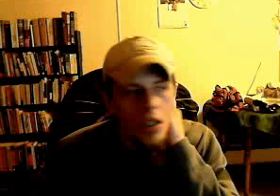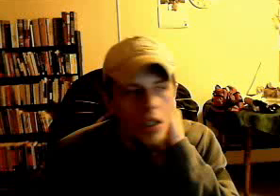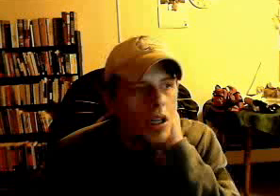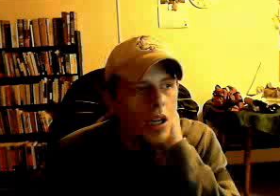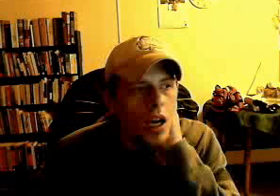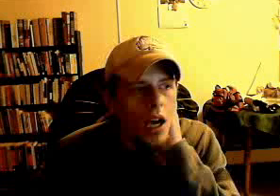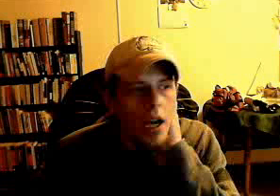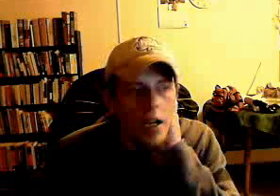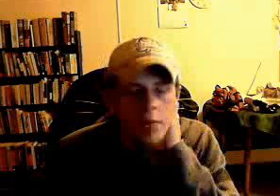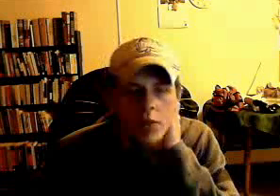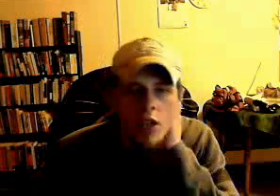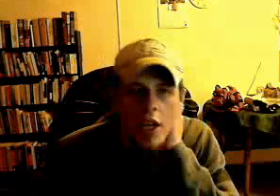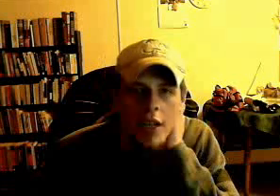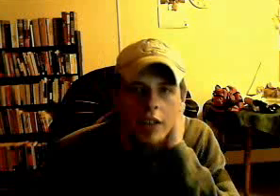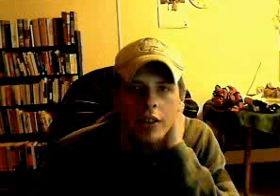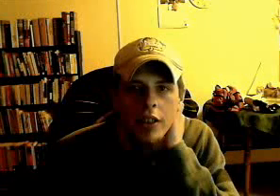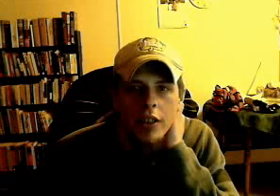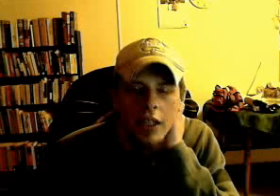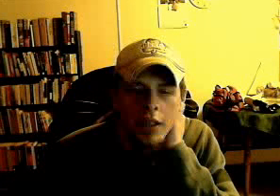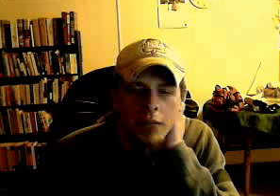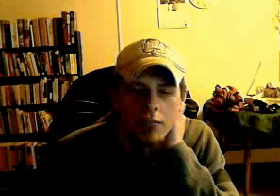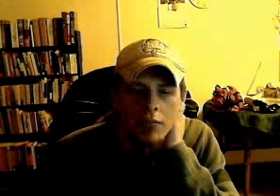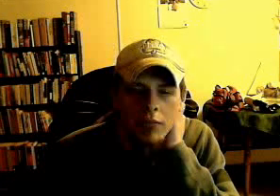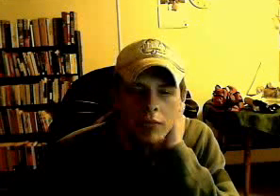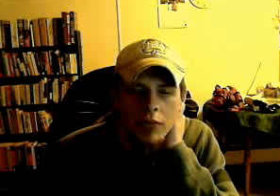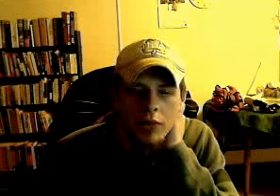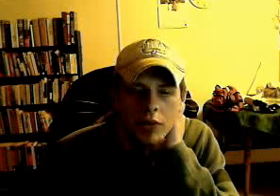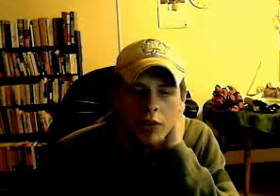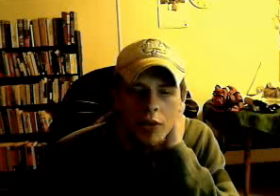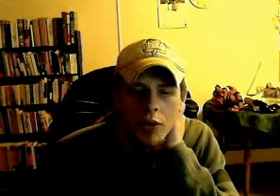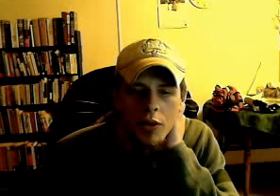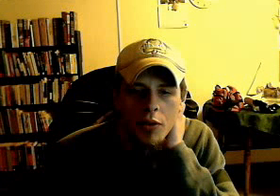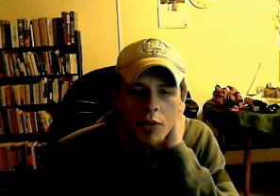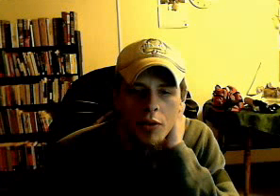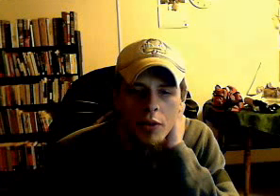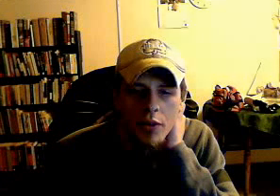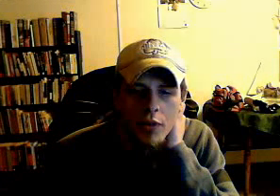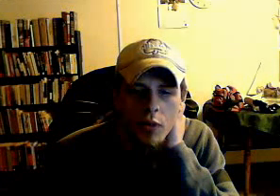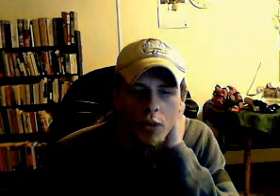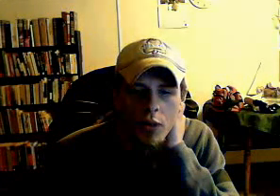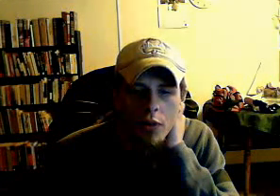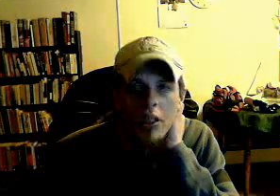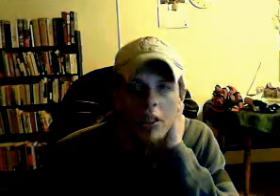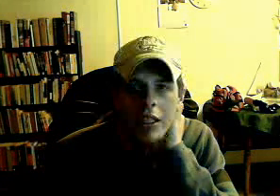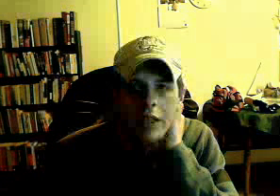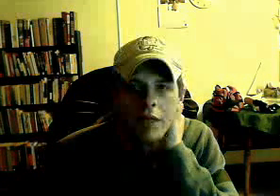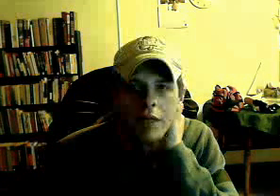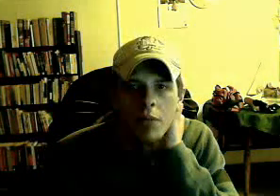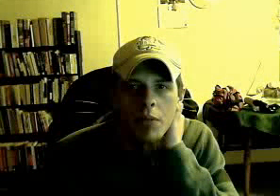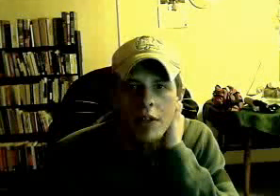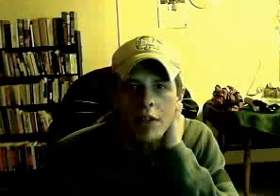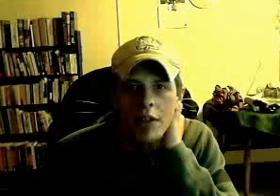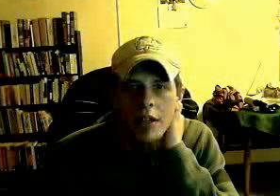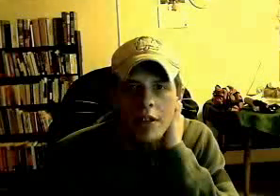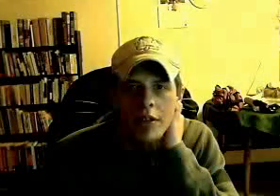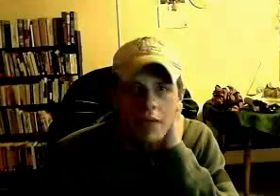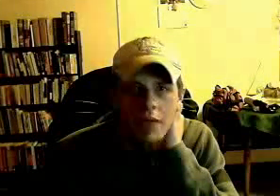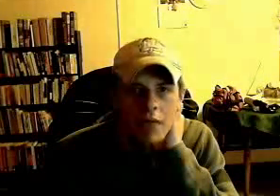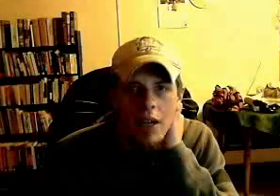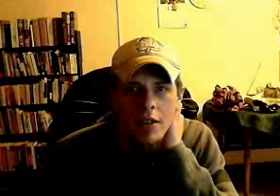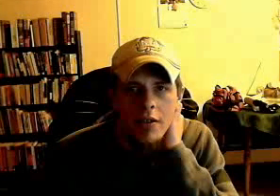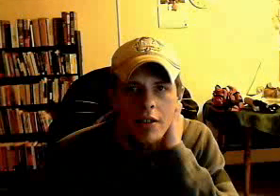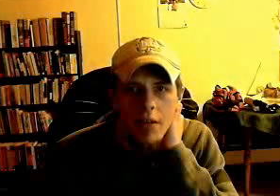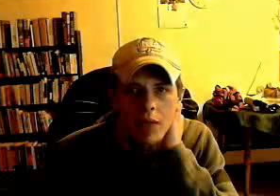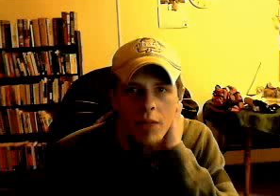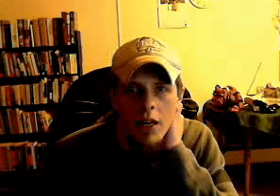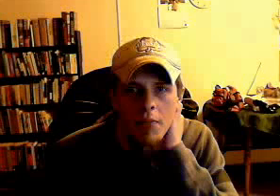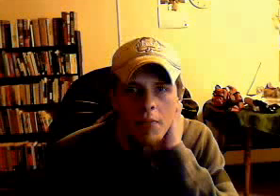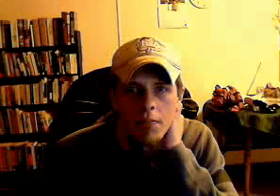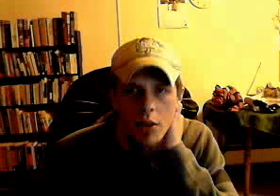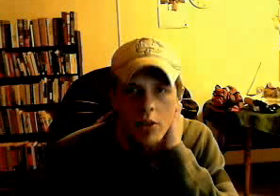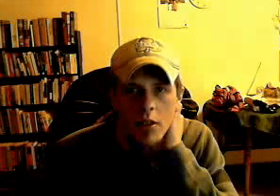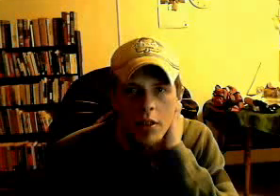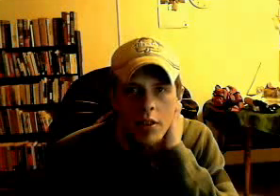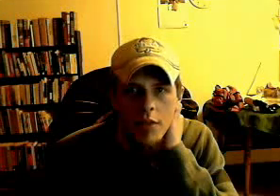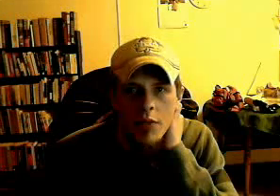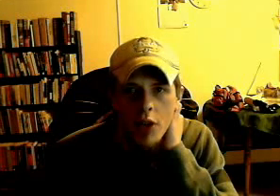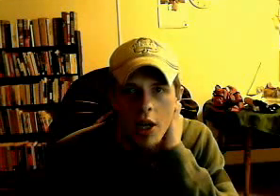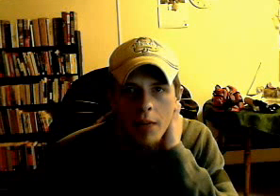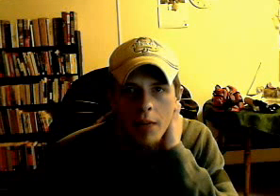I object, um, to your use of the word belief, because that's not something I personally subscribe to